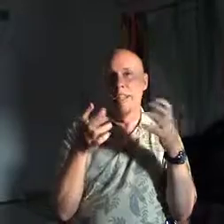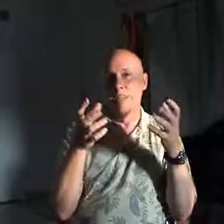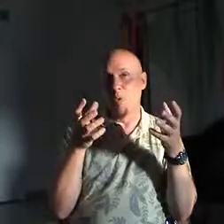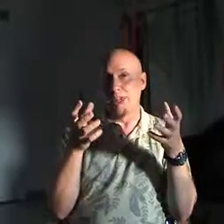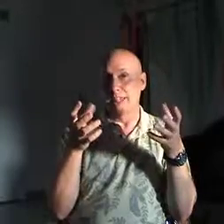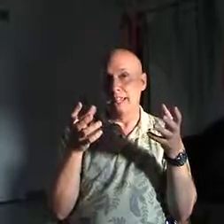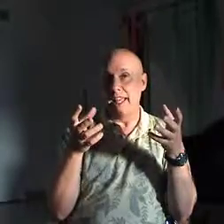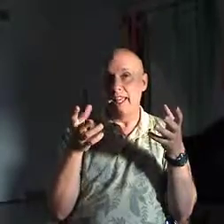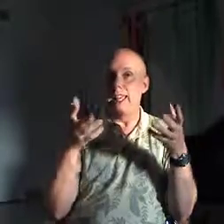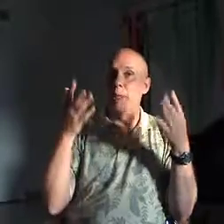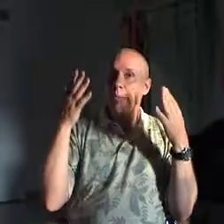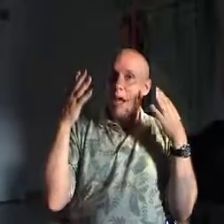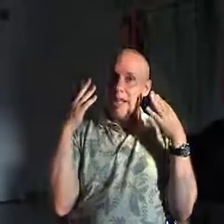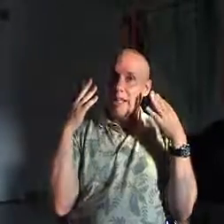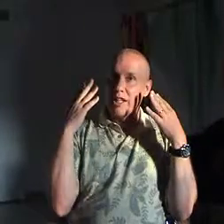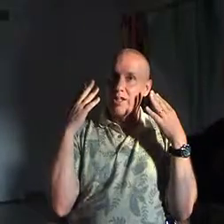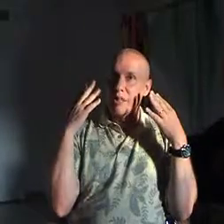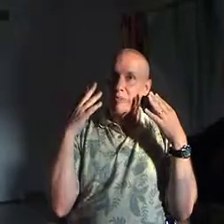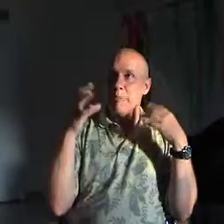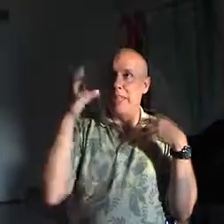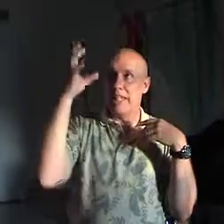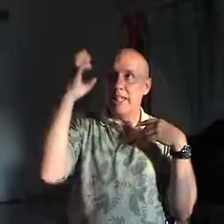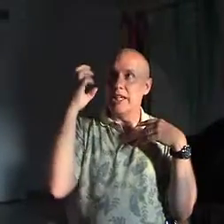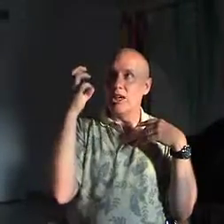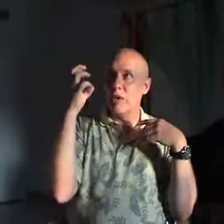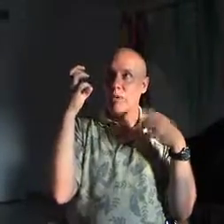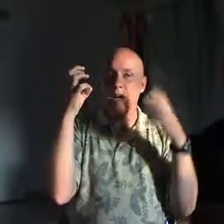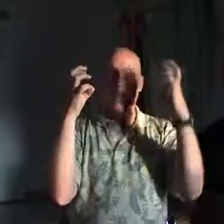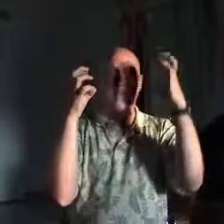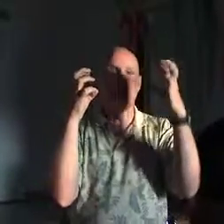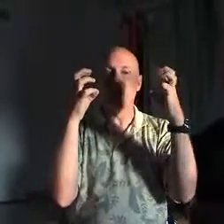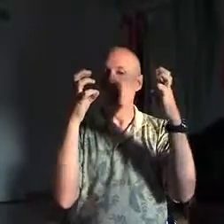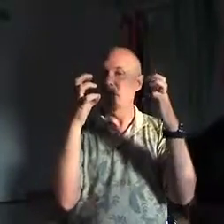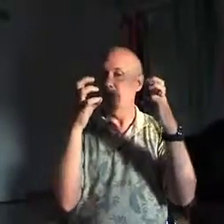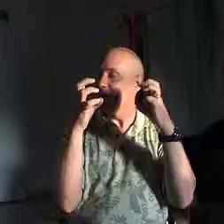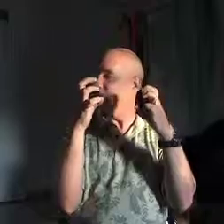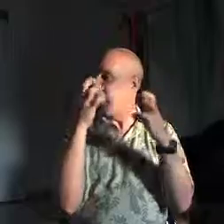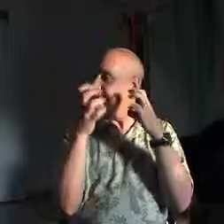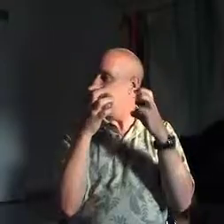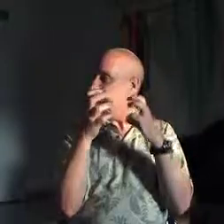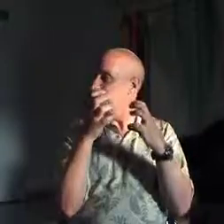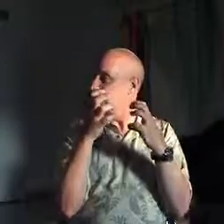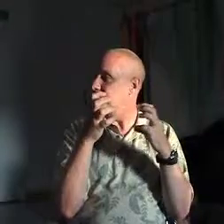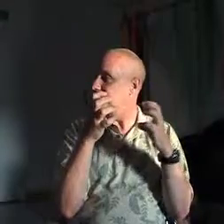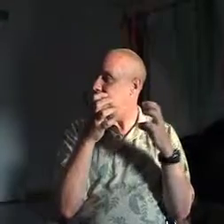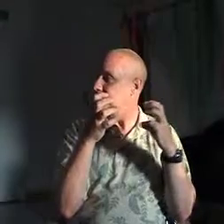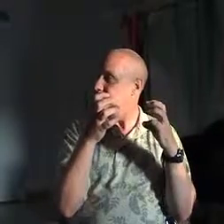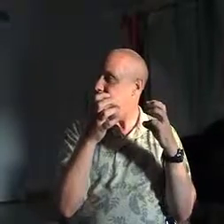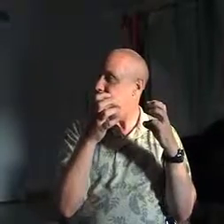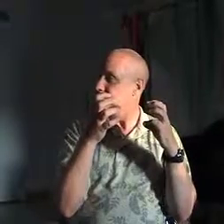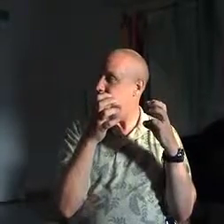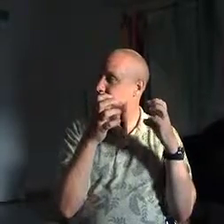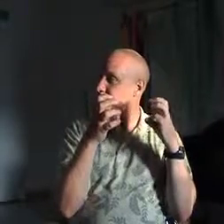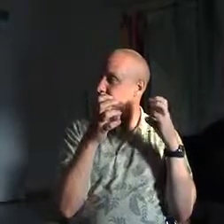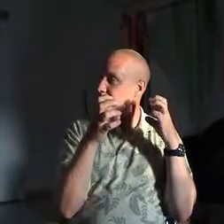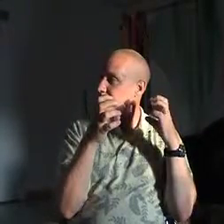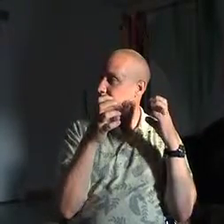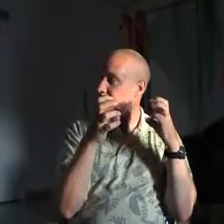We could say in the mind, there seems to be ego and spirit. In the mind, seems to be ego and spirit.